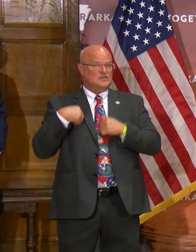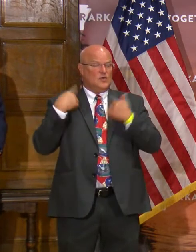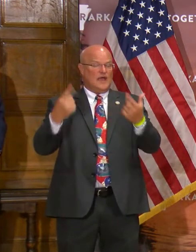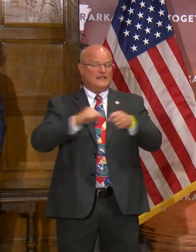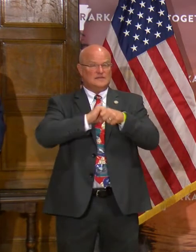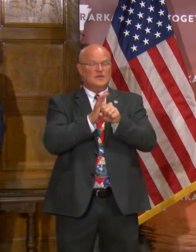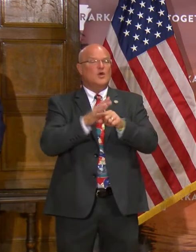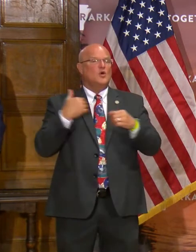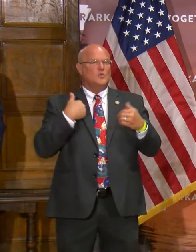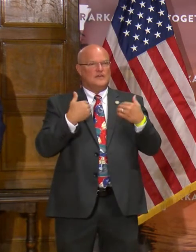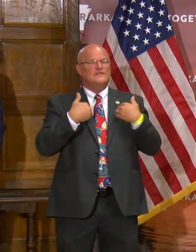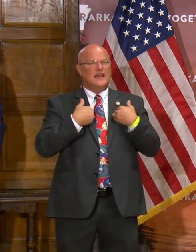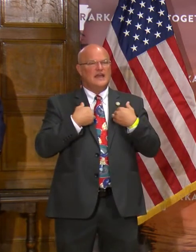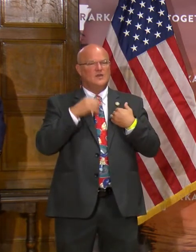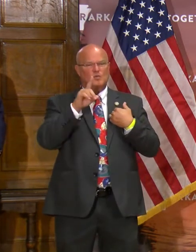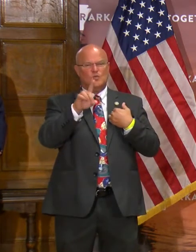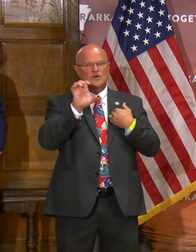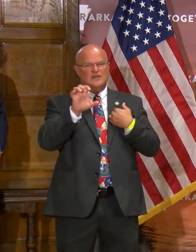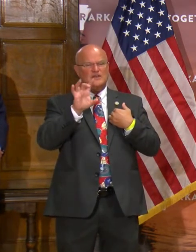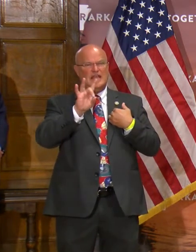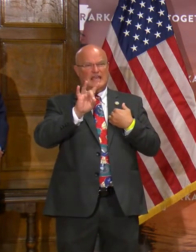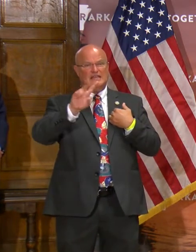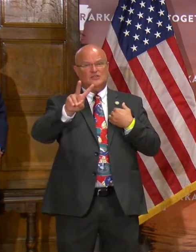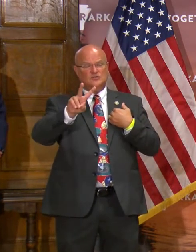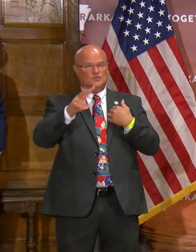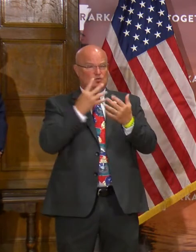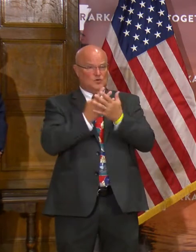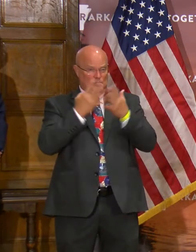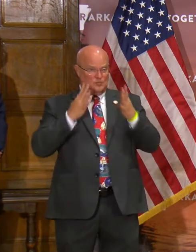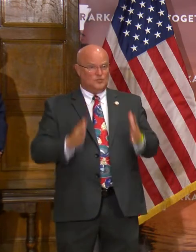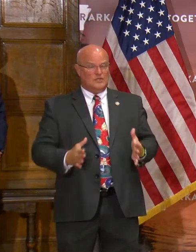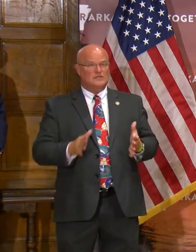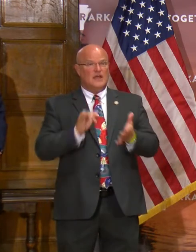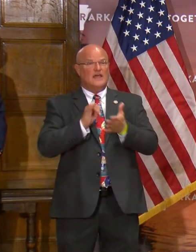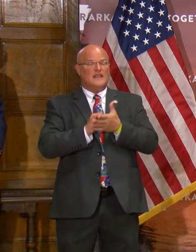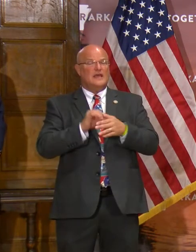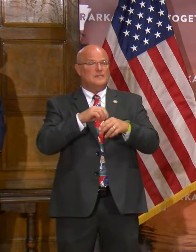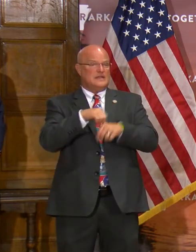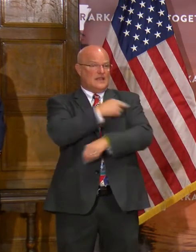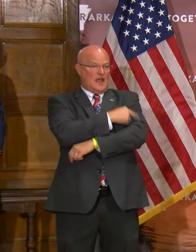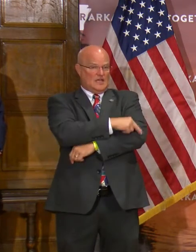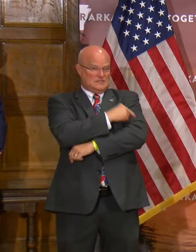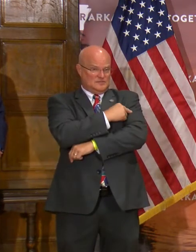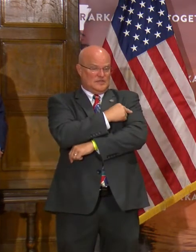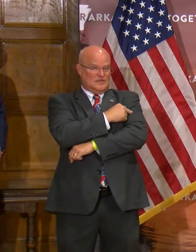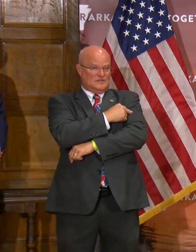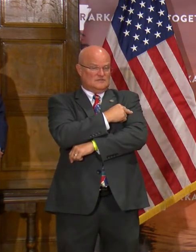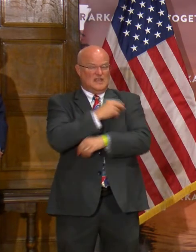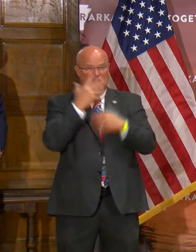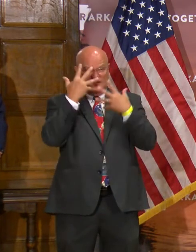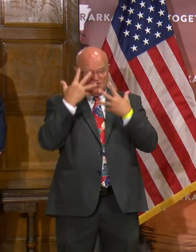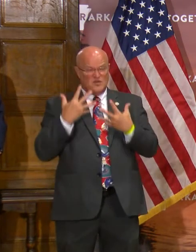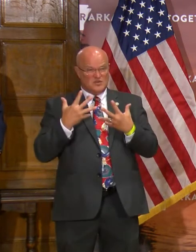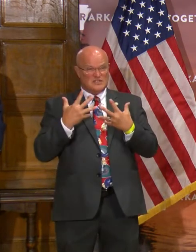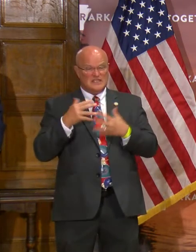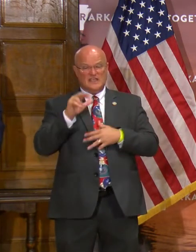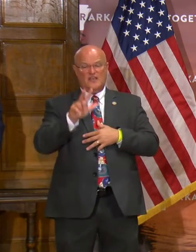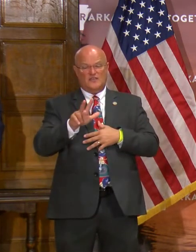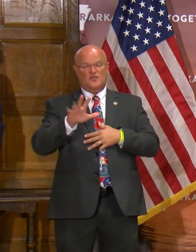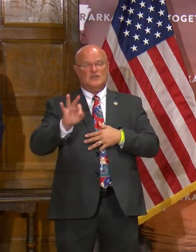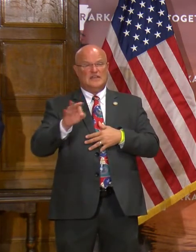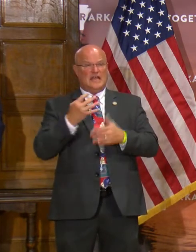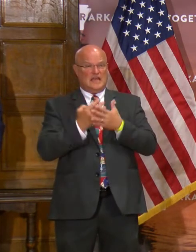pandemic, we have had 182 inmates that have been hospitalized. Unfortunately, 39